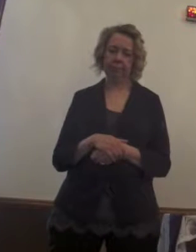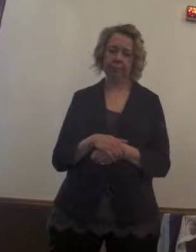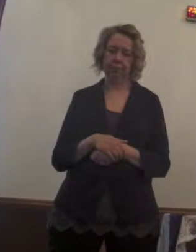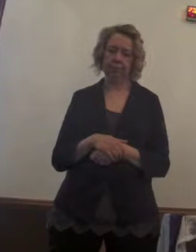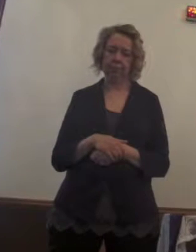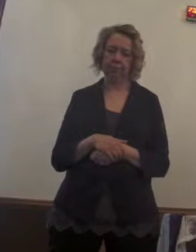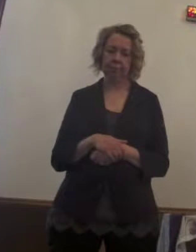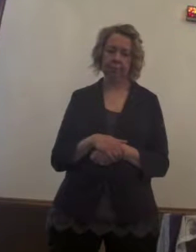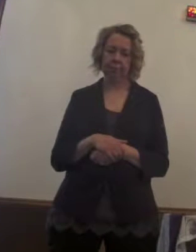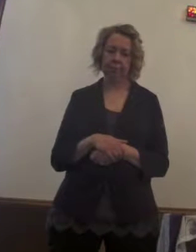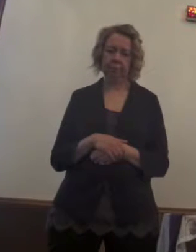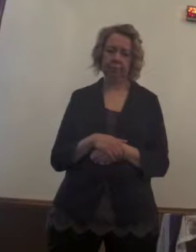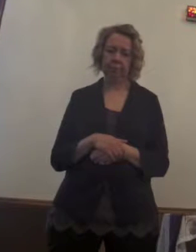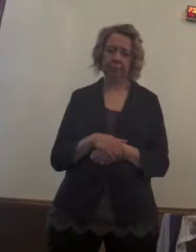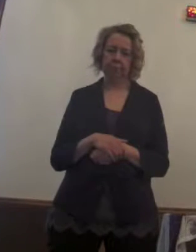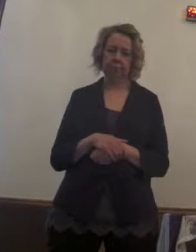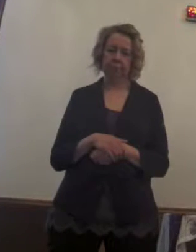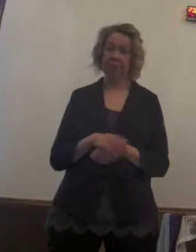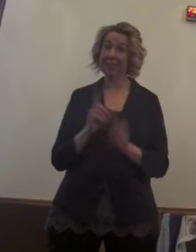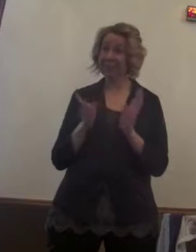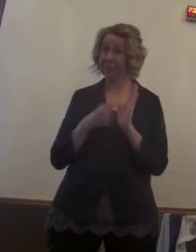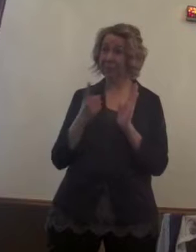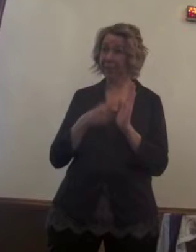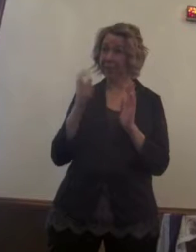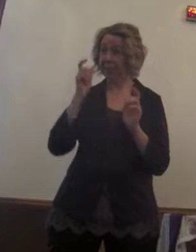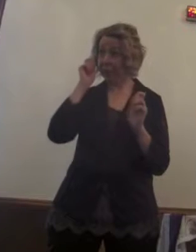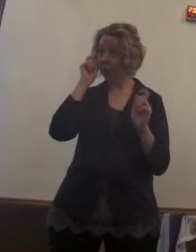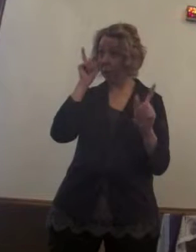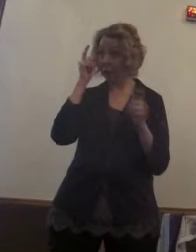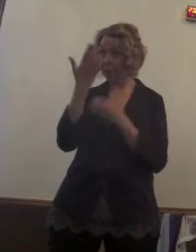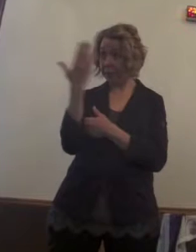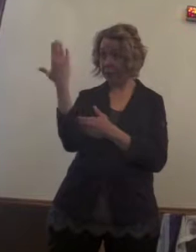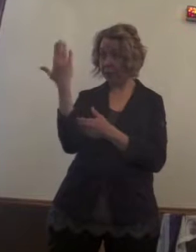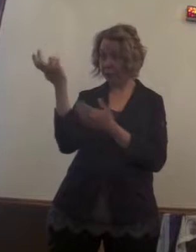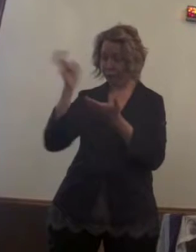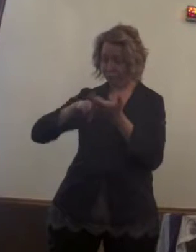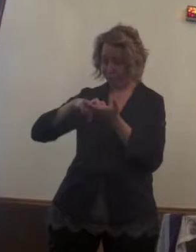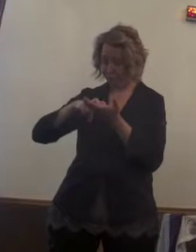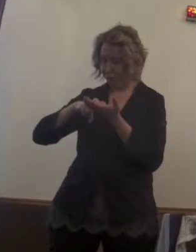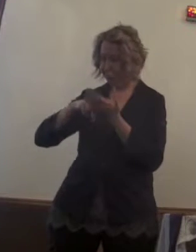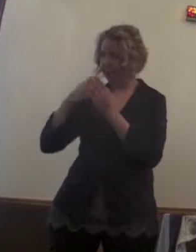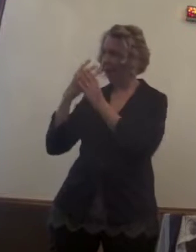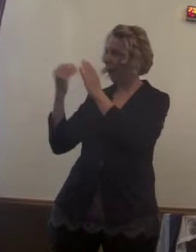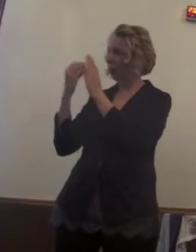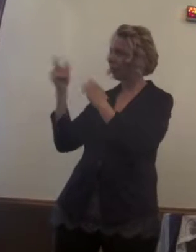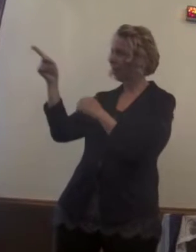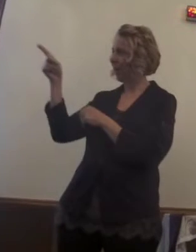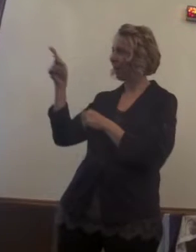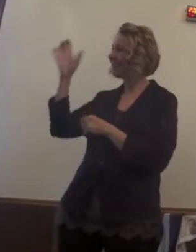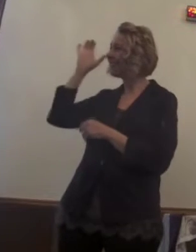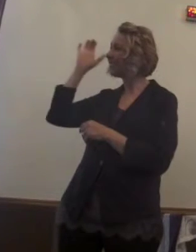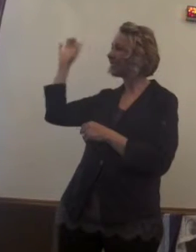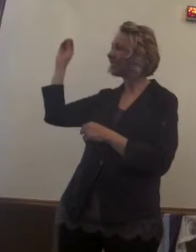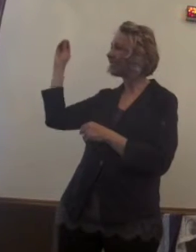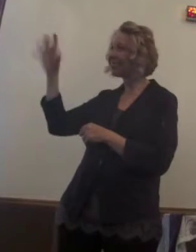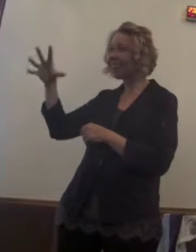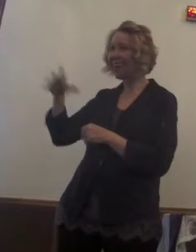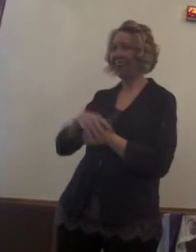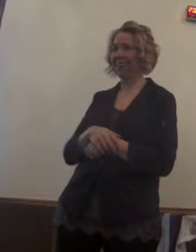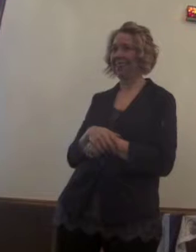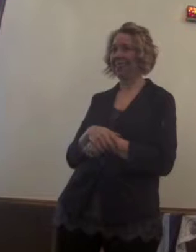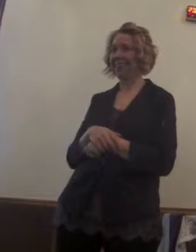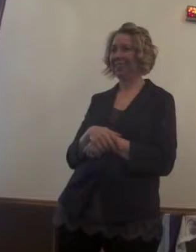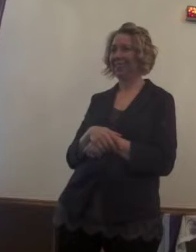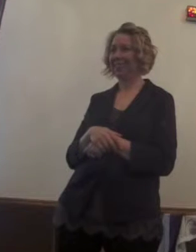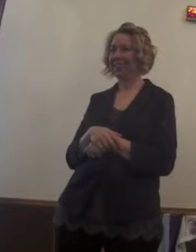There are mornings where you get up and you say, okay, you look outside and it's sunny. know, and of course, I can use